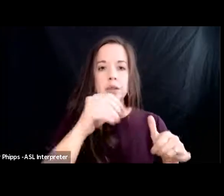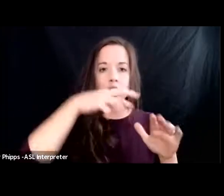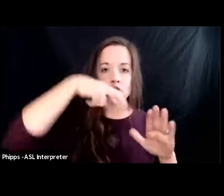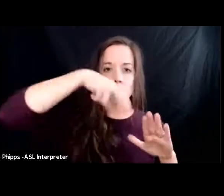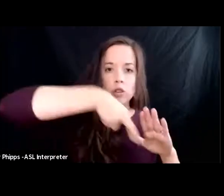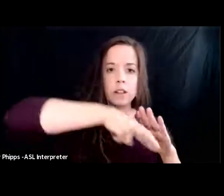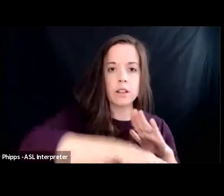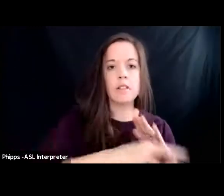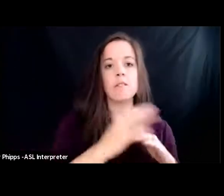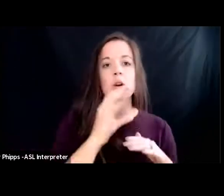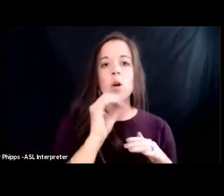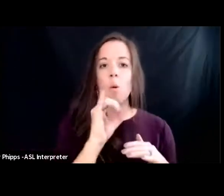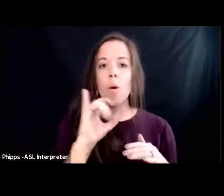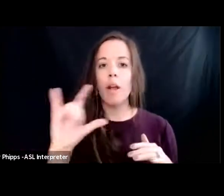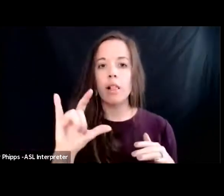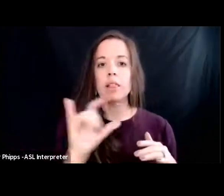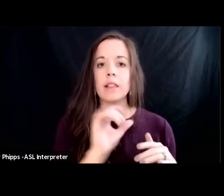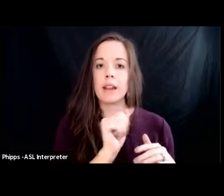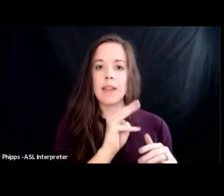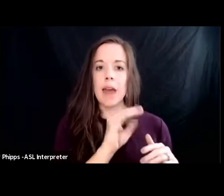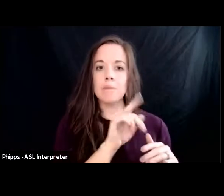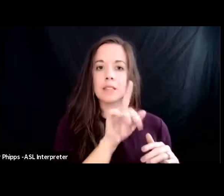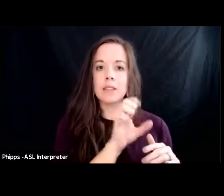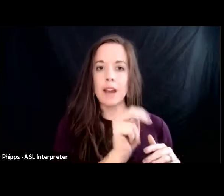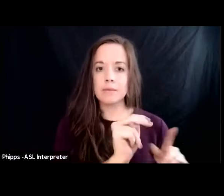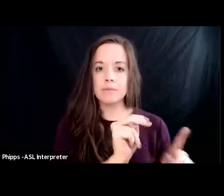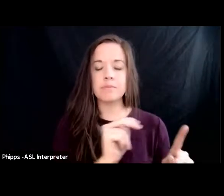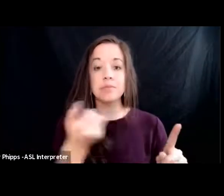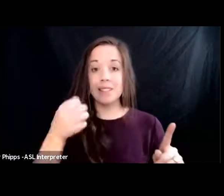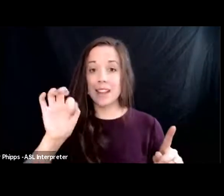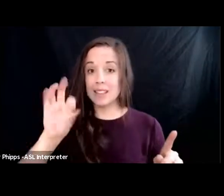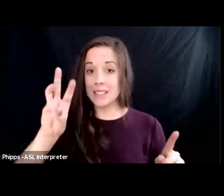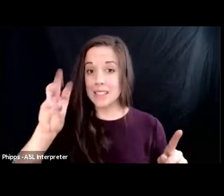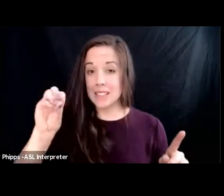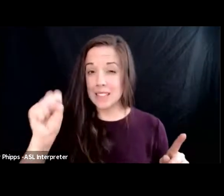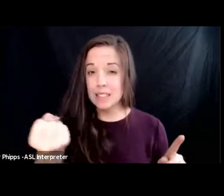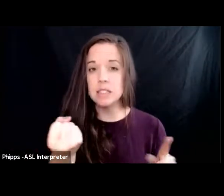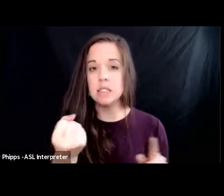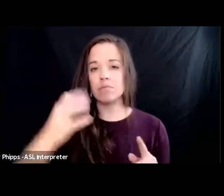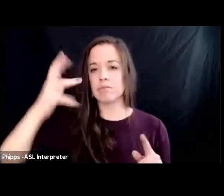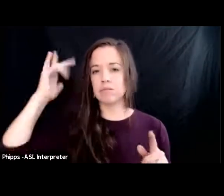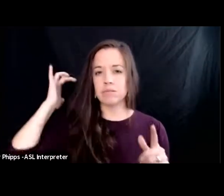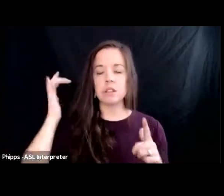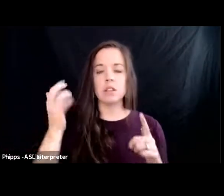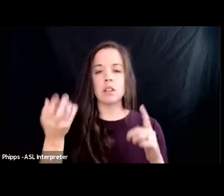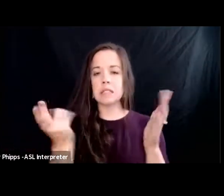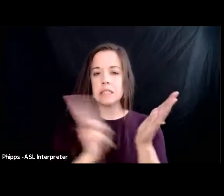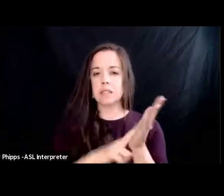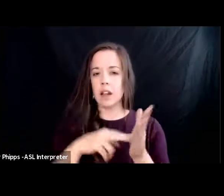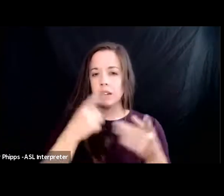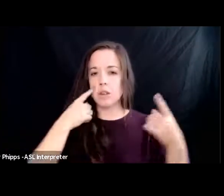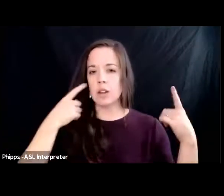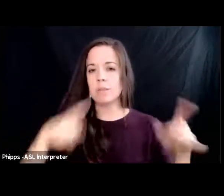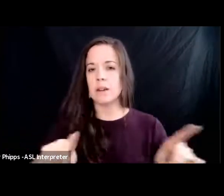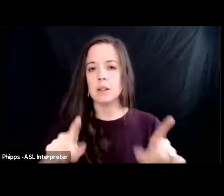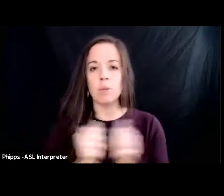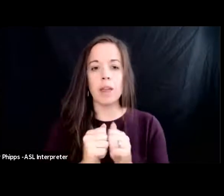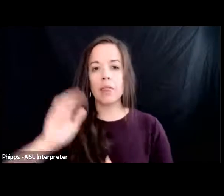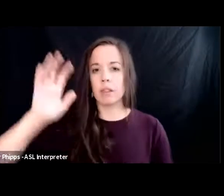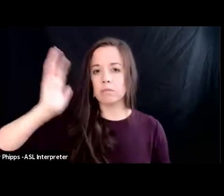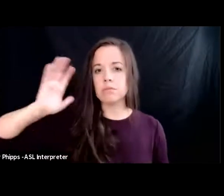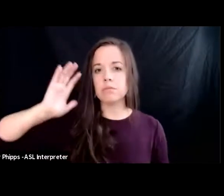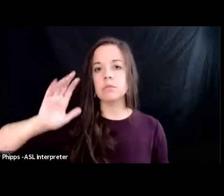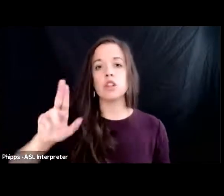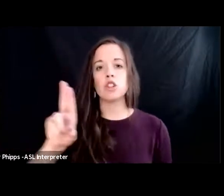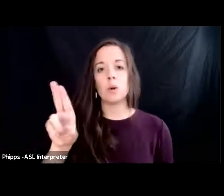amazon they went into in the 1960s they signed an agreement with the then very u.s